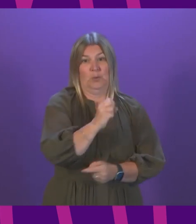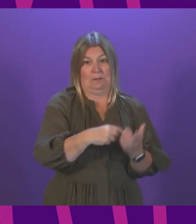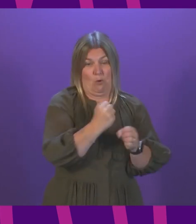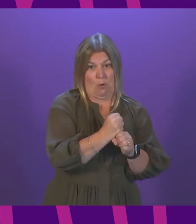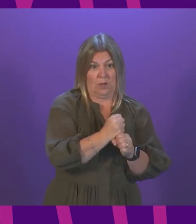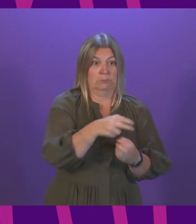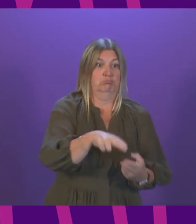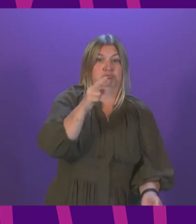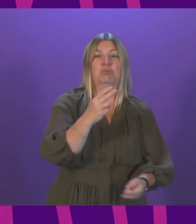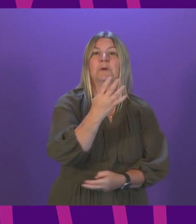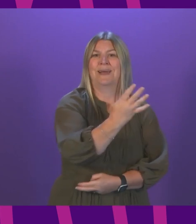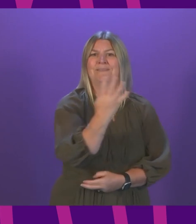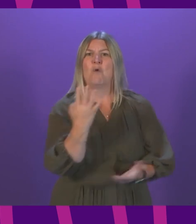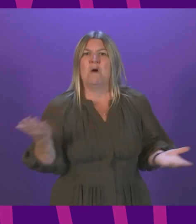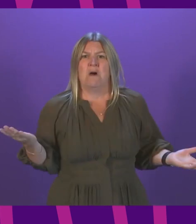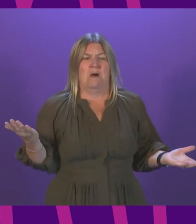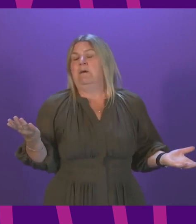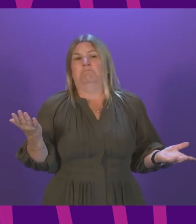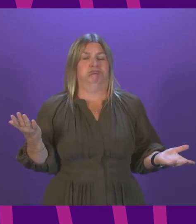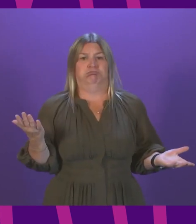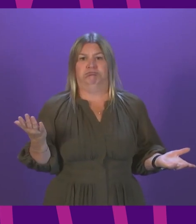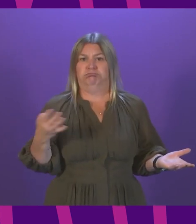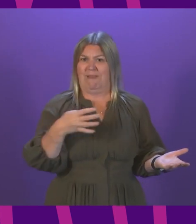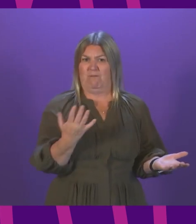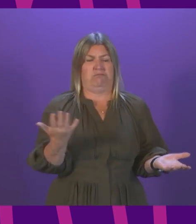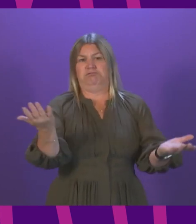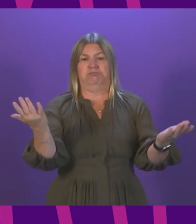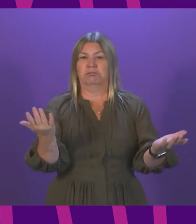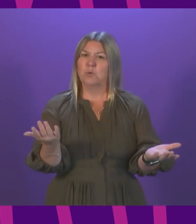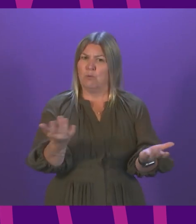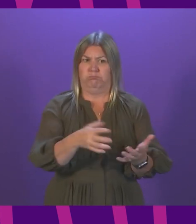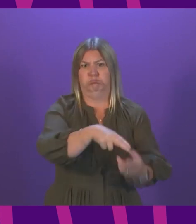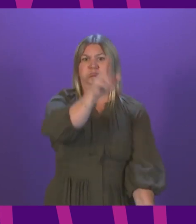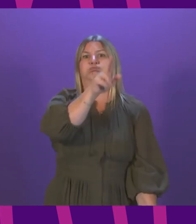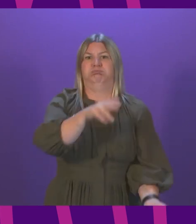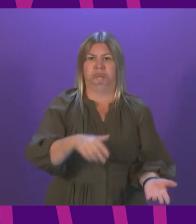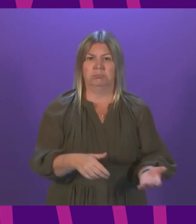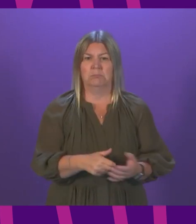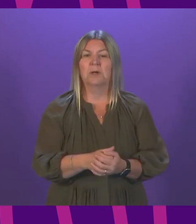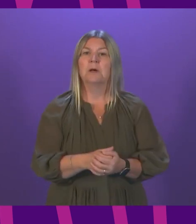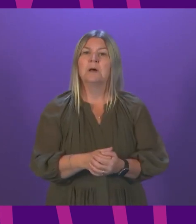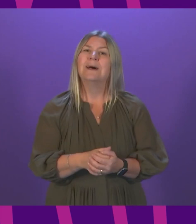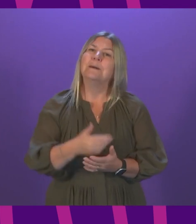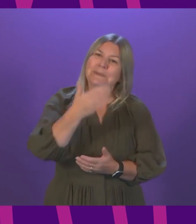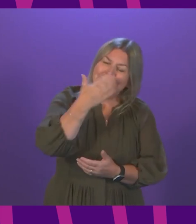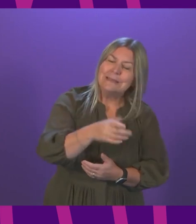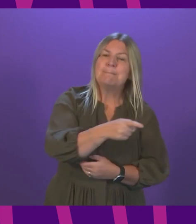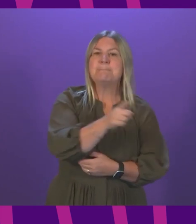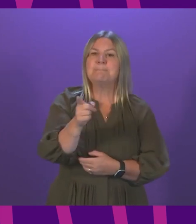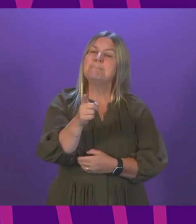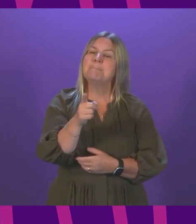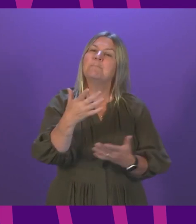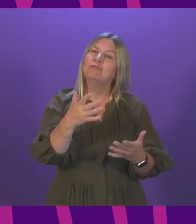94 today. As we know from past experience, fluctuations in the number of people in hospital tend to lag behind